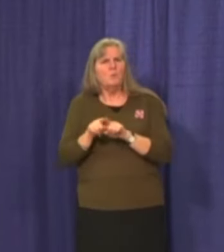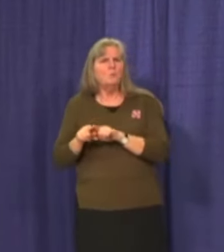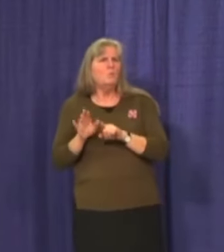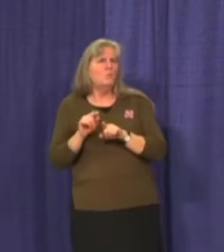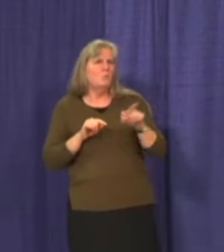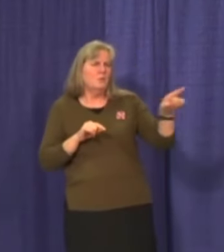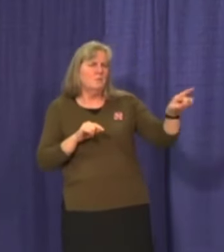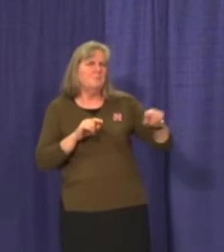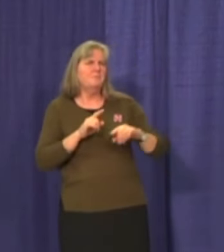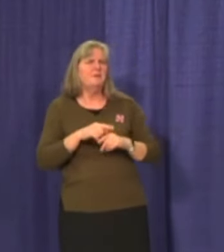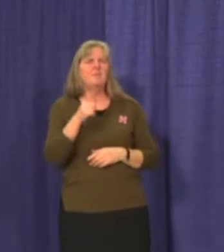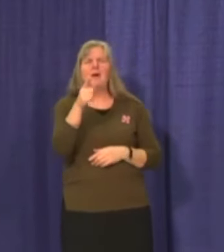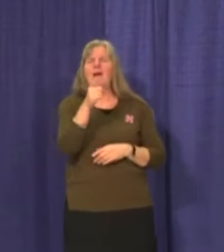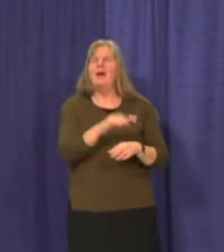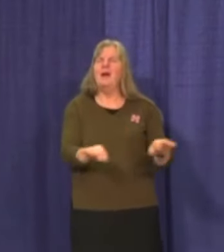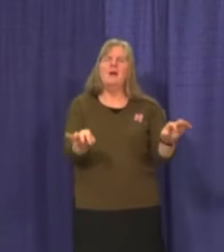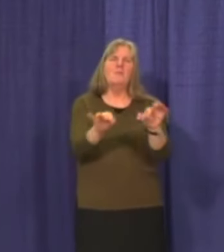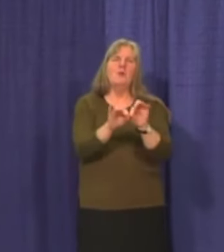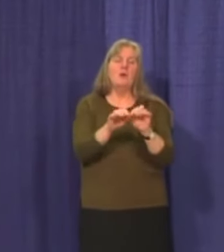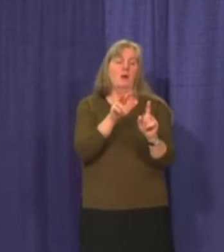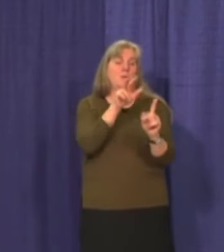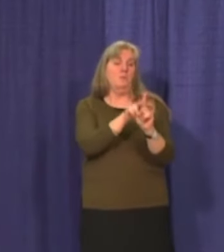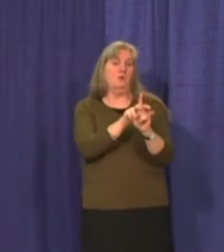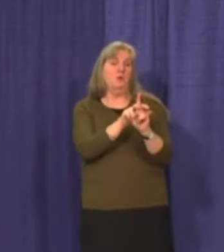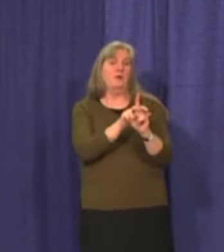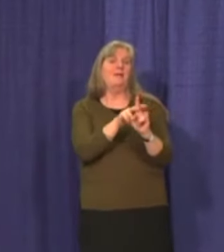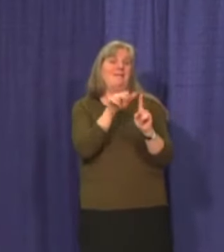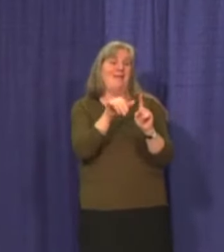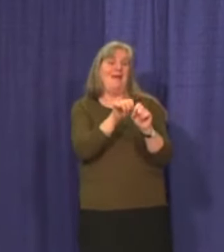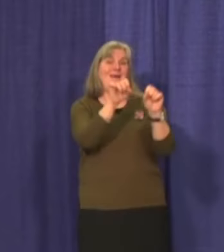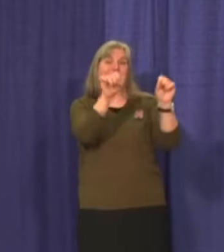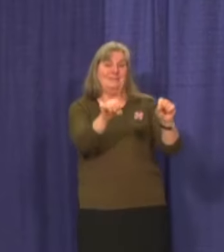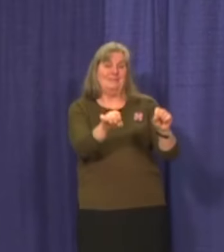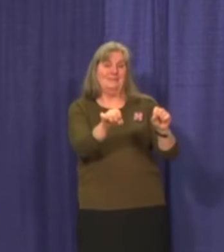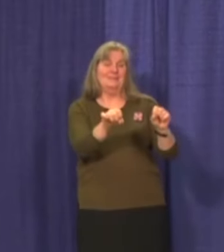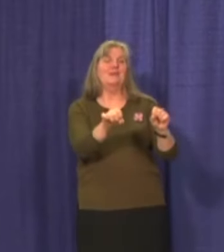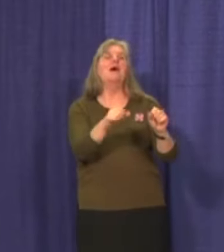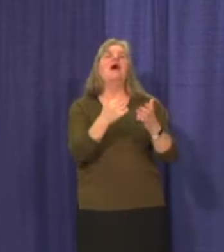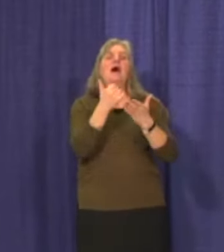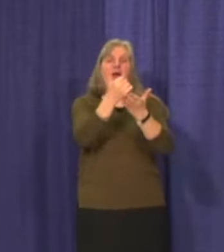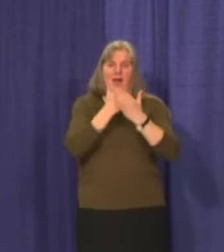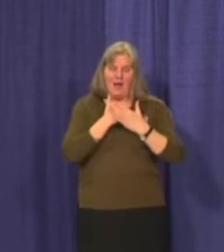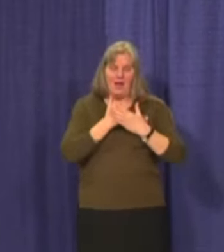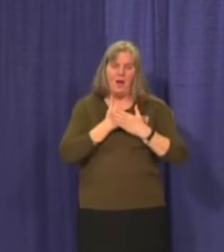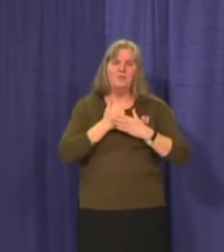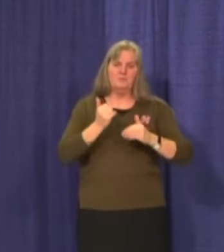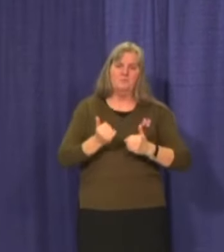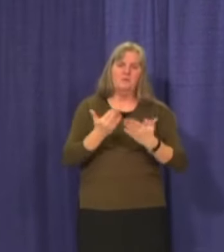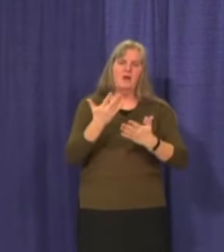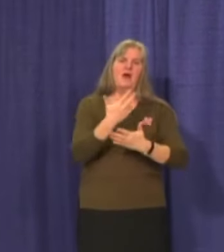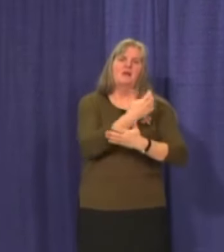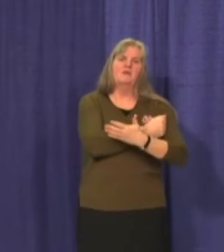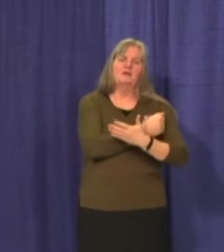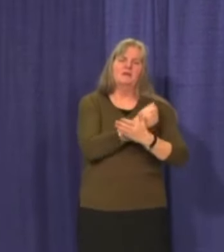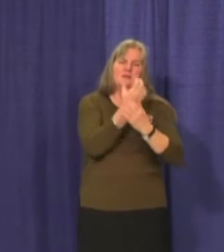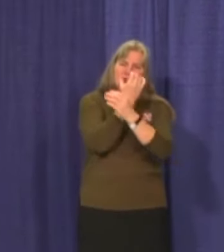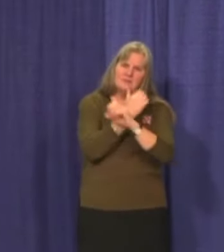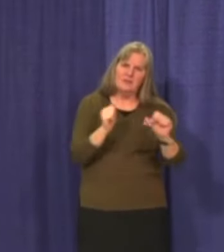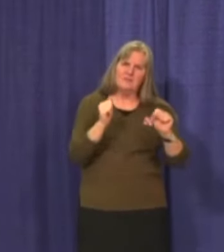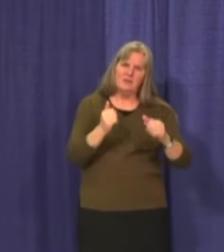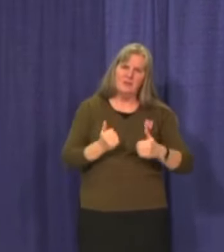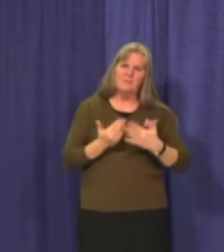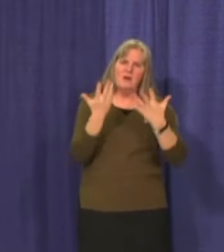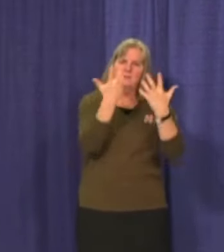The most important thing is that the booking system is helping us to roll out the vaccine safely and effectively for all